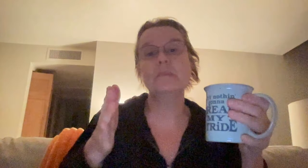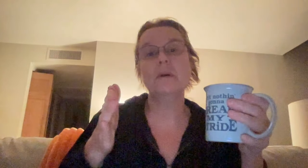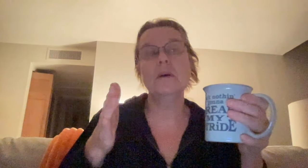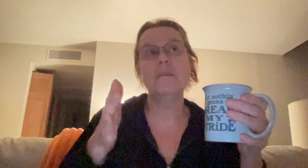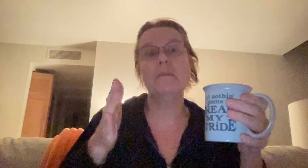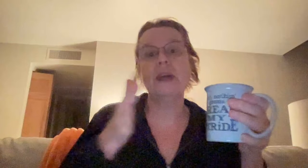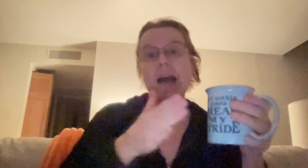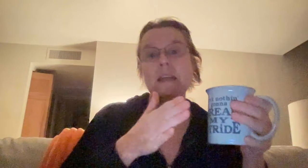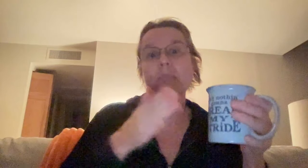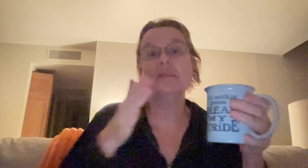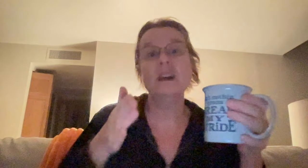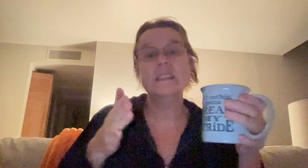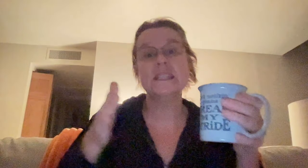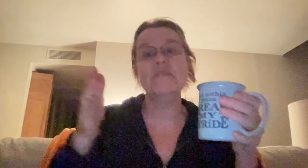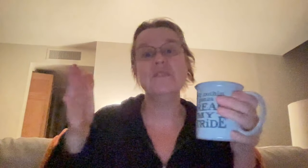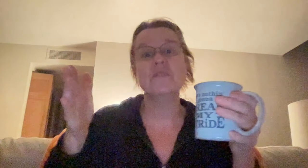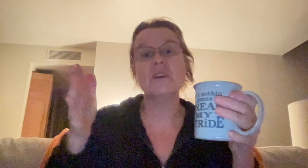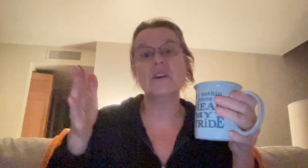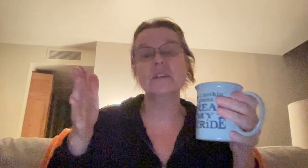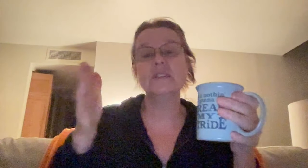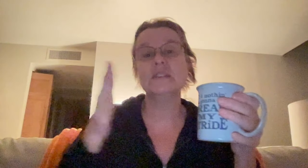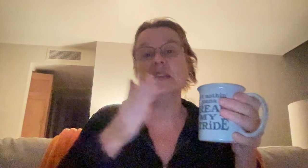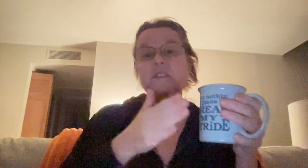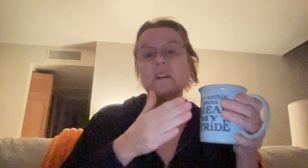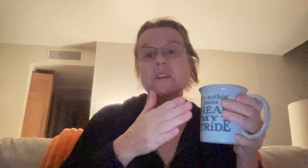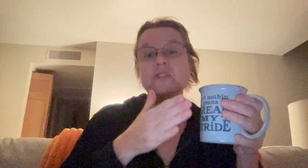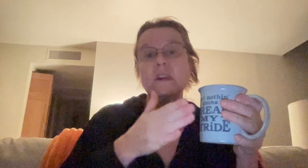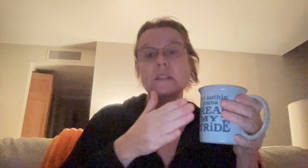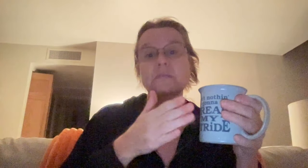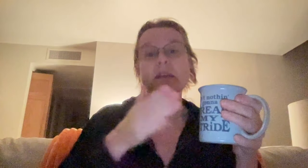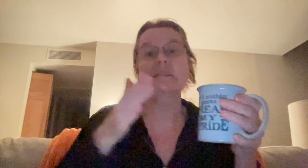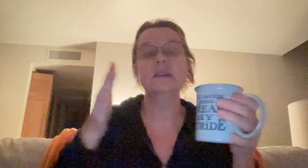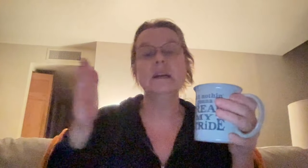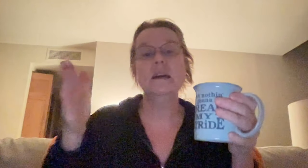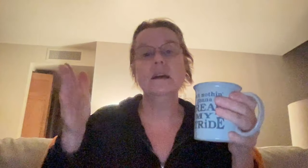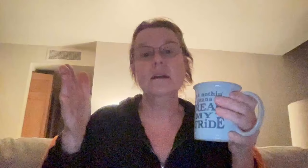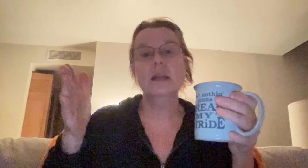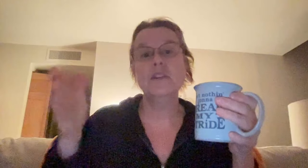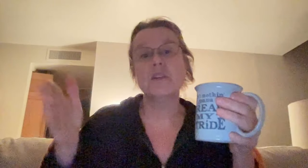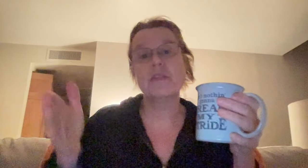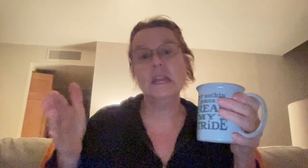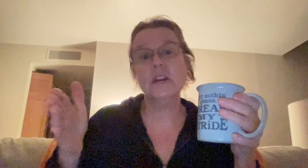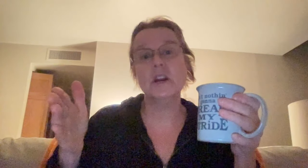that plus if you're, let's just say you're a strong intuitive and you're a thinker